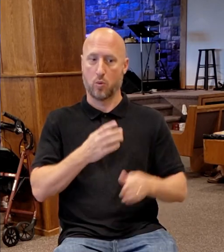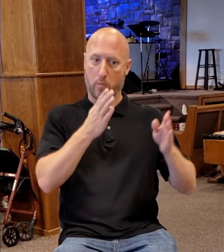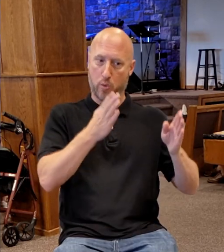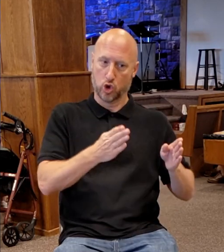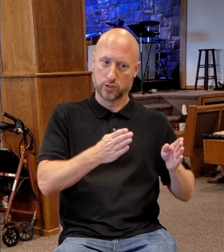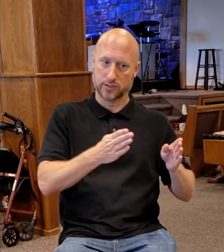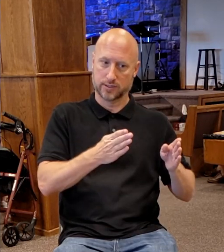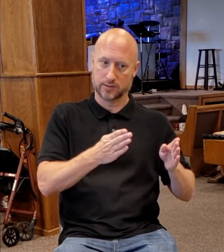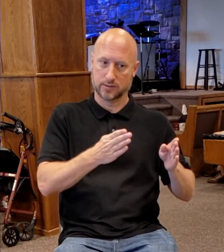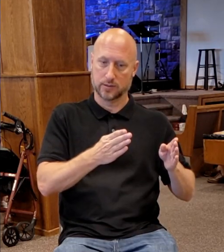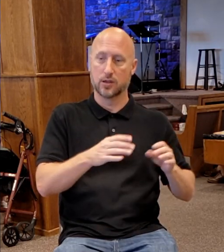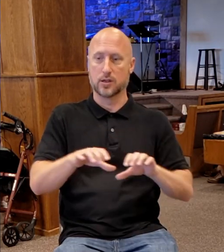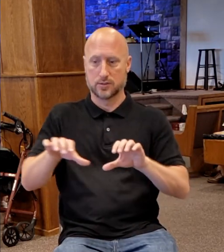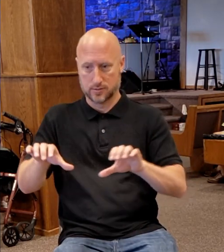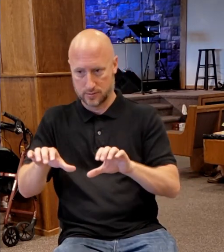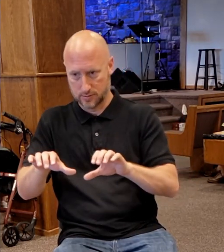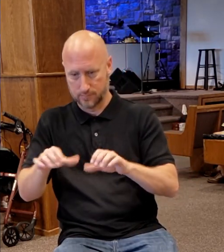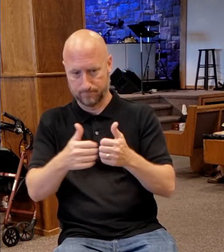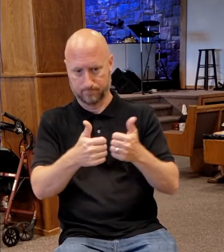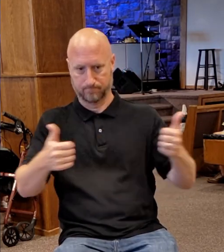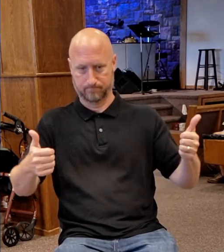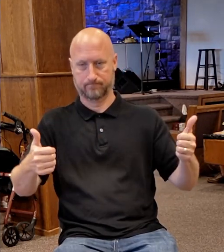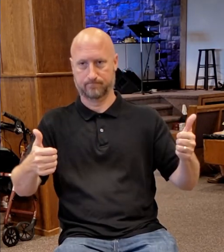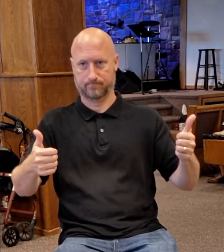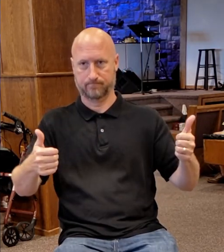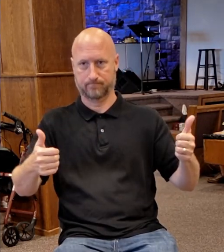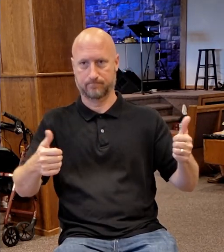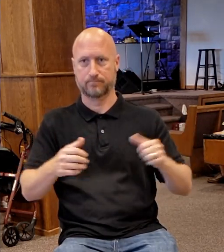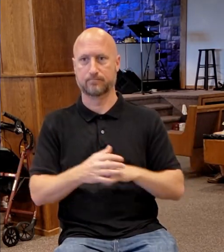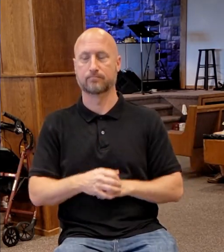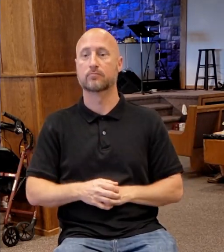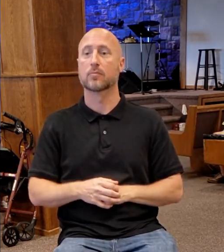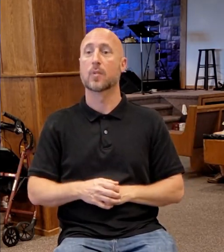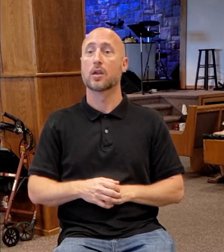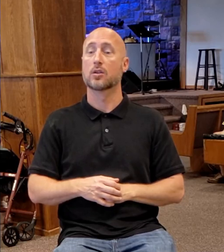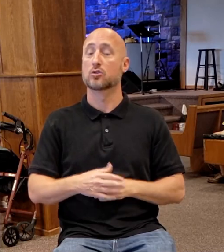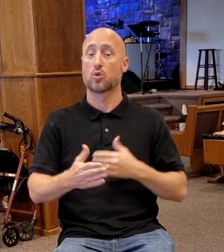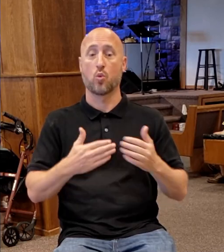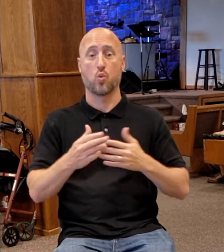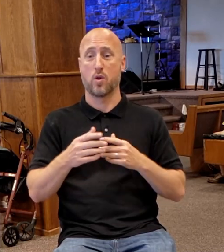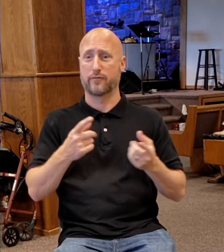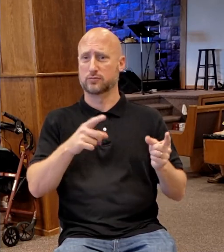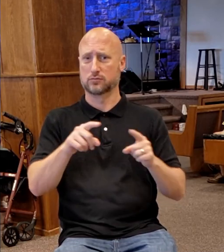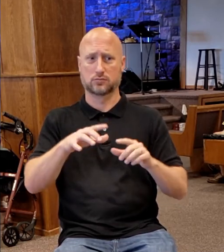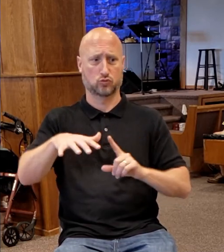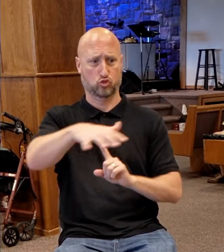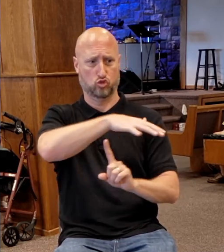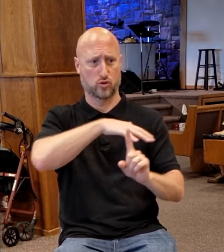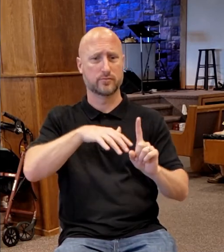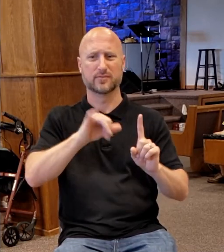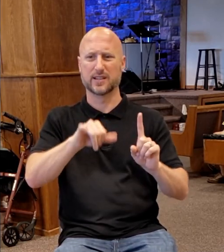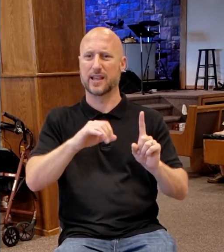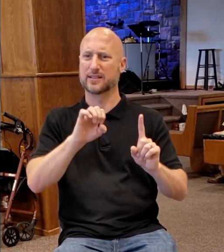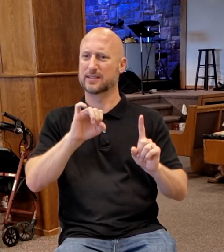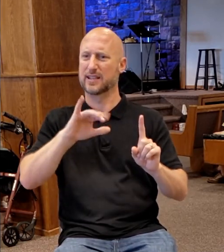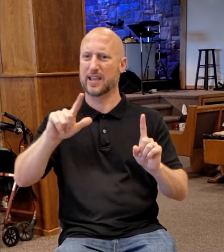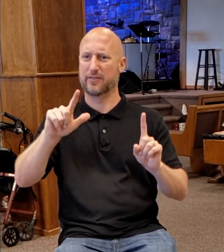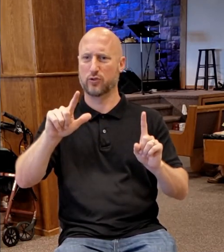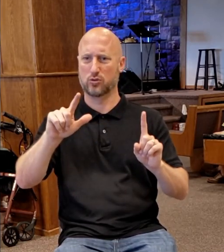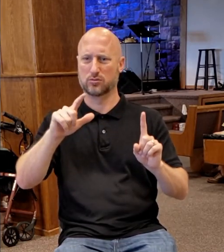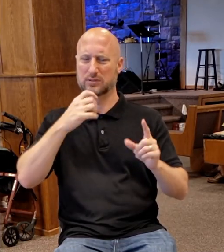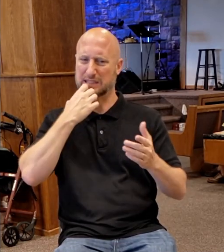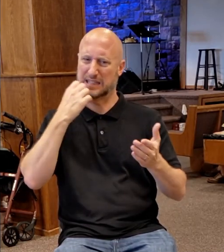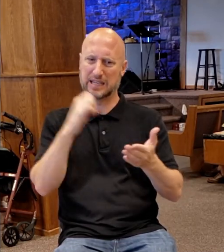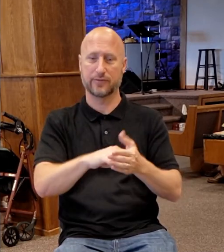it says here, that its works, what it's doing, what's going on around us, it's evil. If you can't, as a